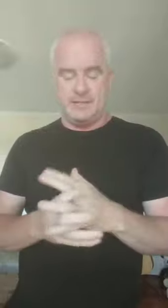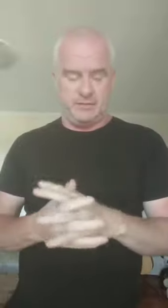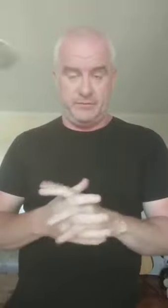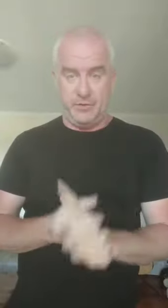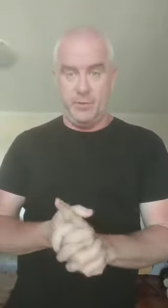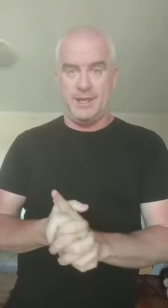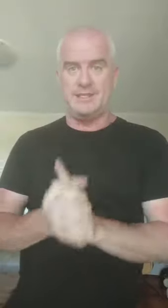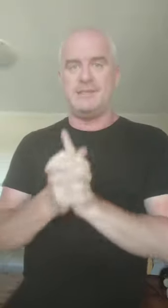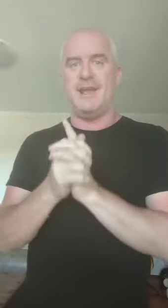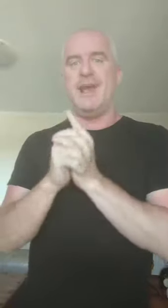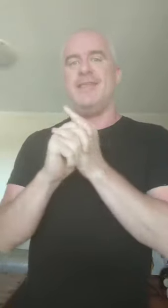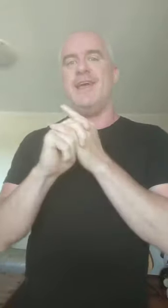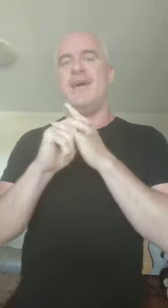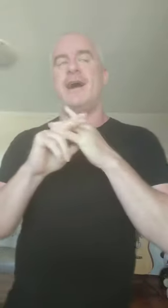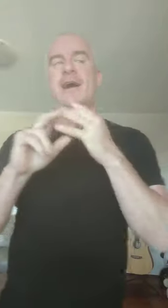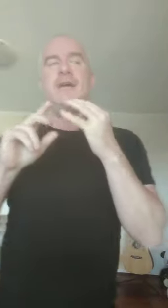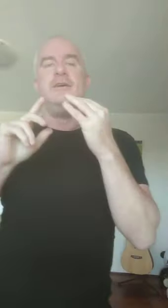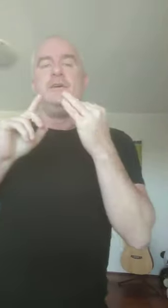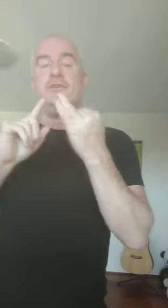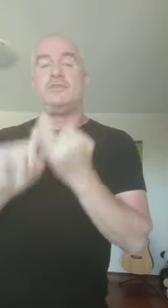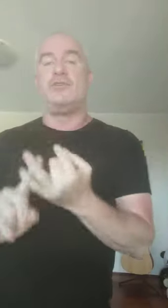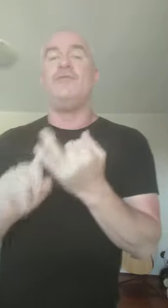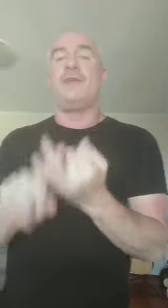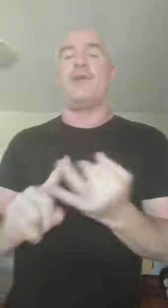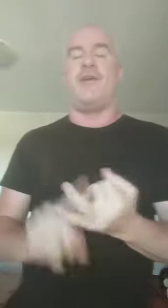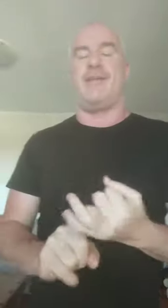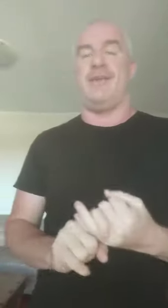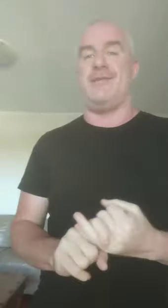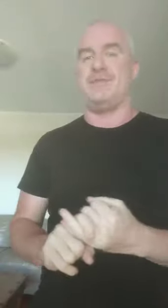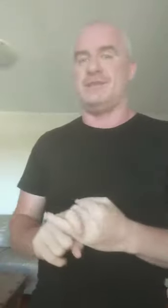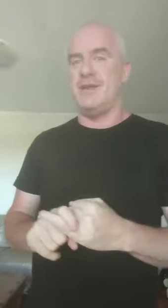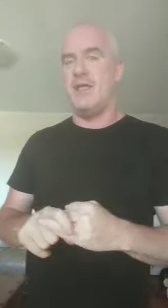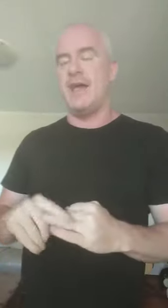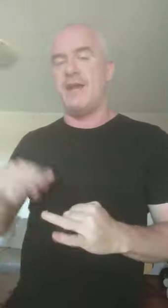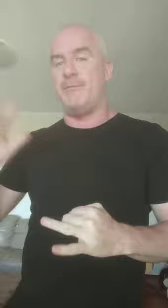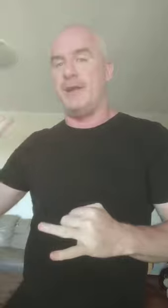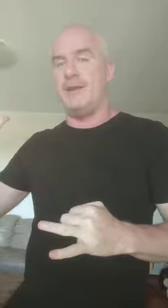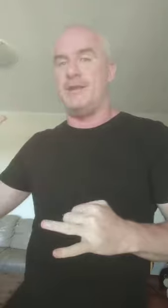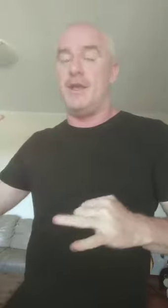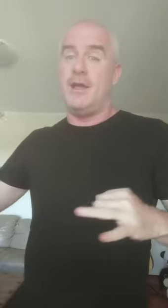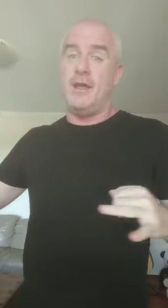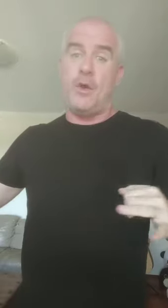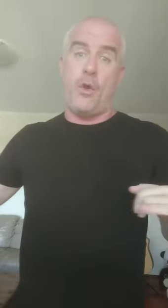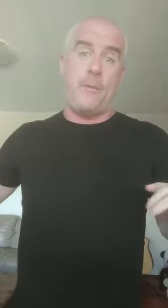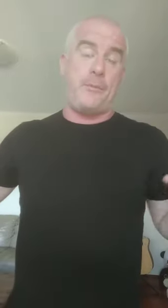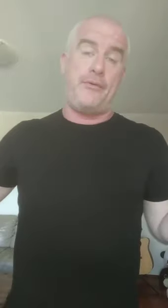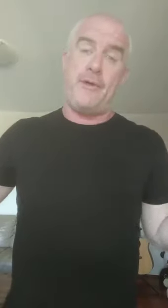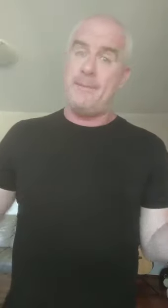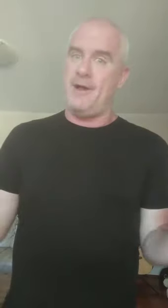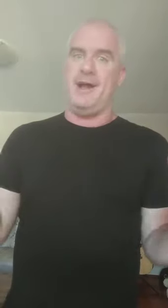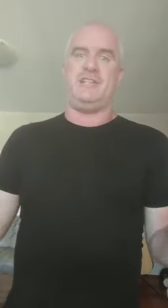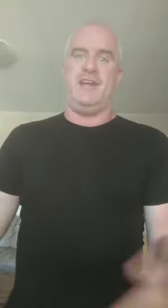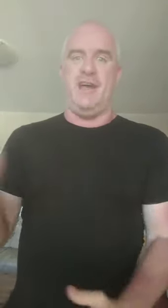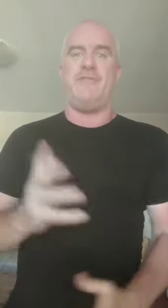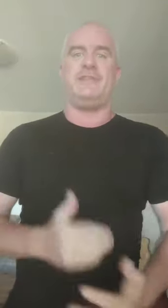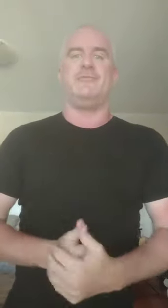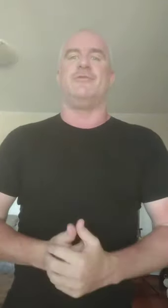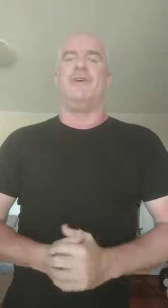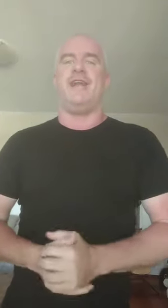last few weeks. And there are two recurring themes that have been pretty much every single client